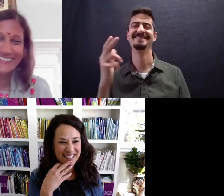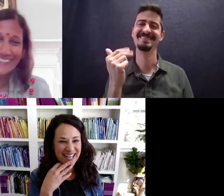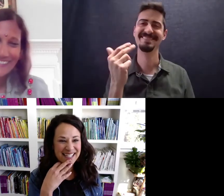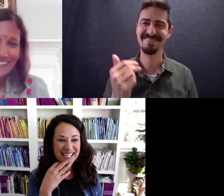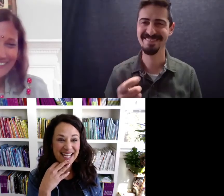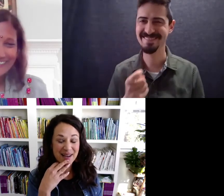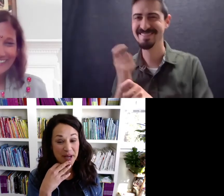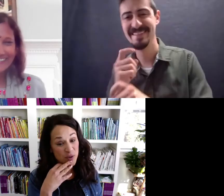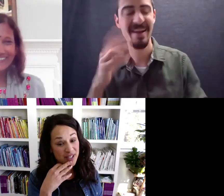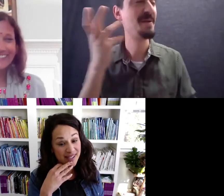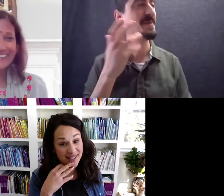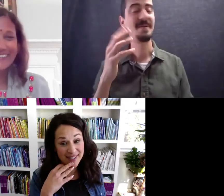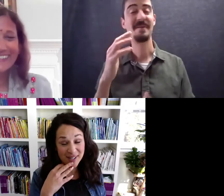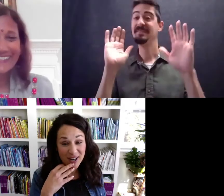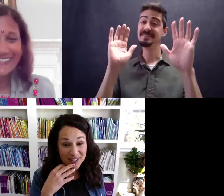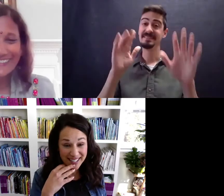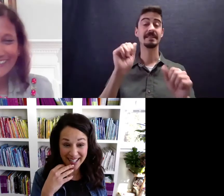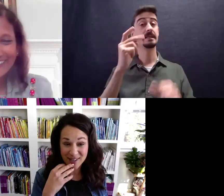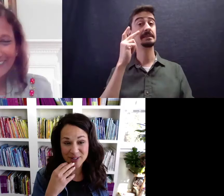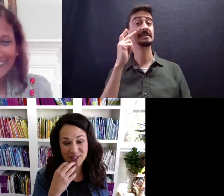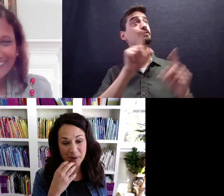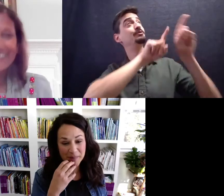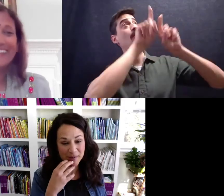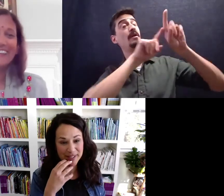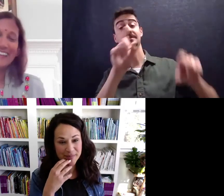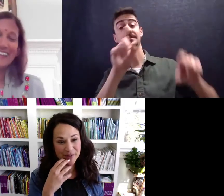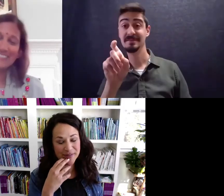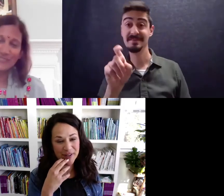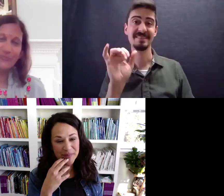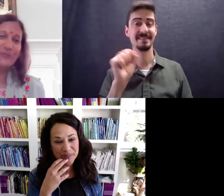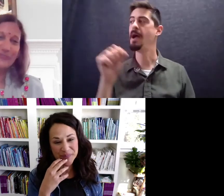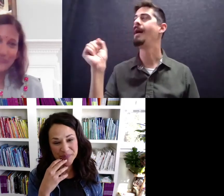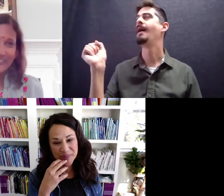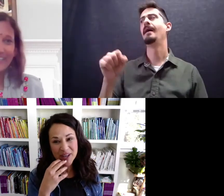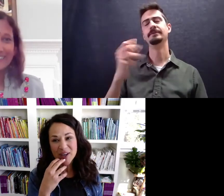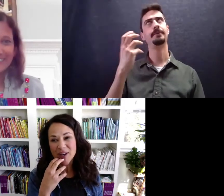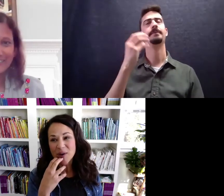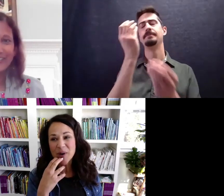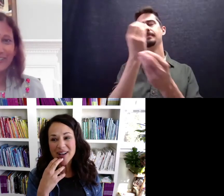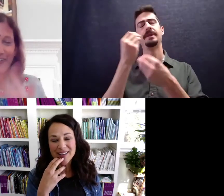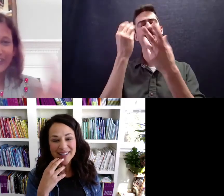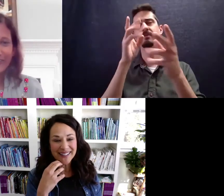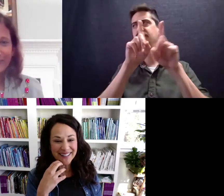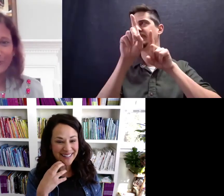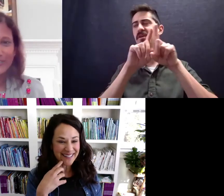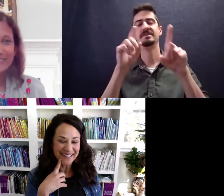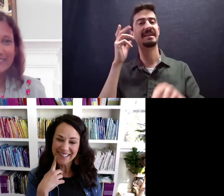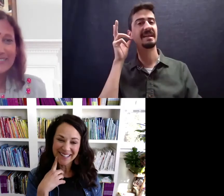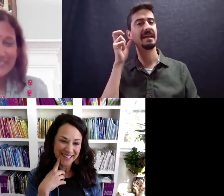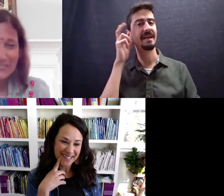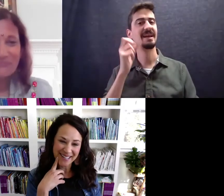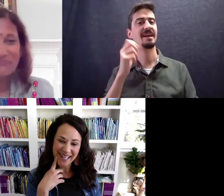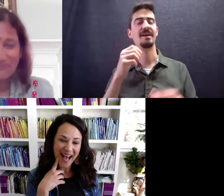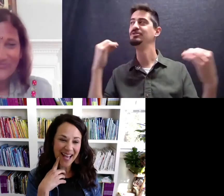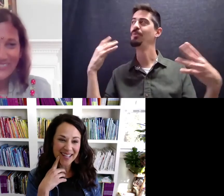That's fantastic. And I bet you can see the stars at night, which is probably beautiful. Yes, it's beautiful. Yes. And you can hear all the noises.